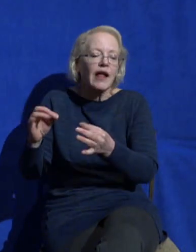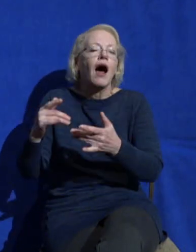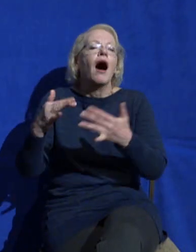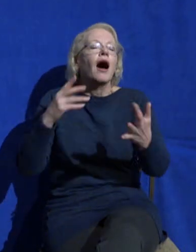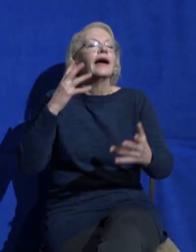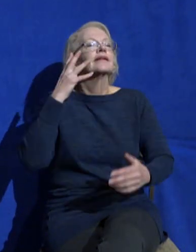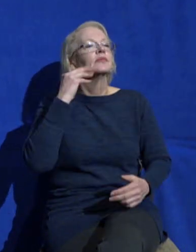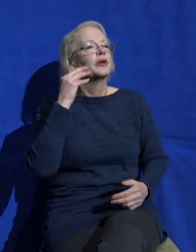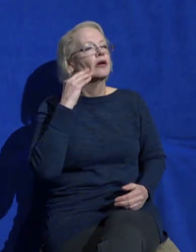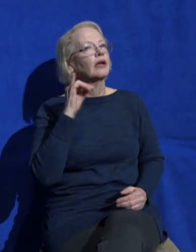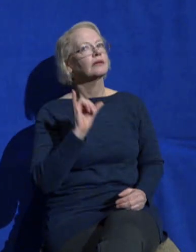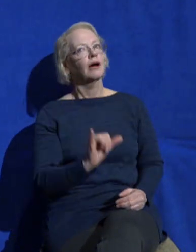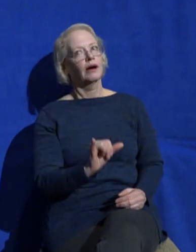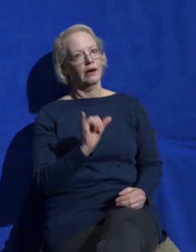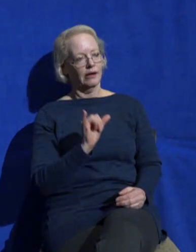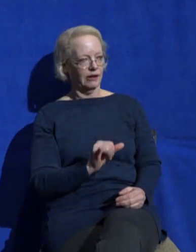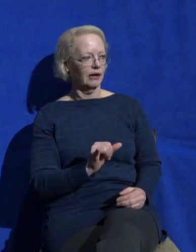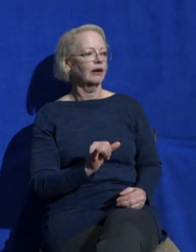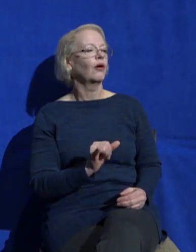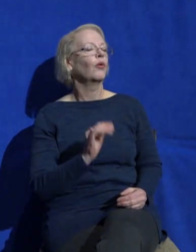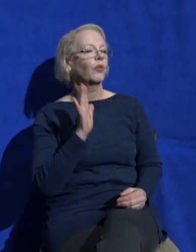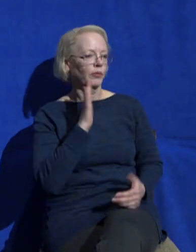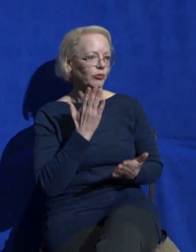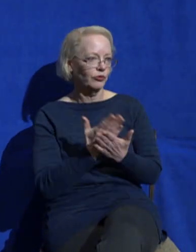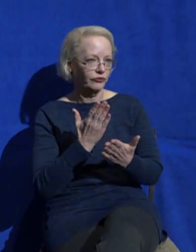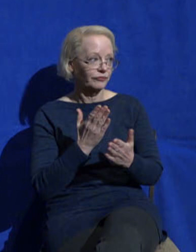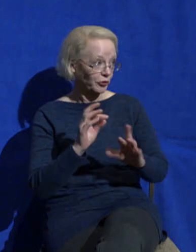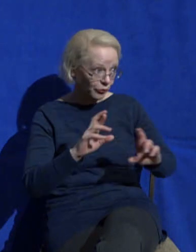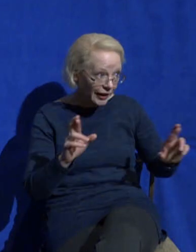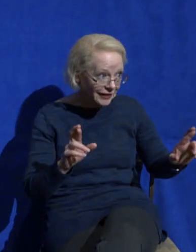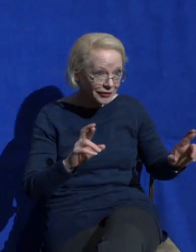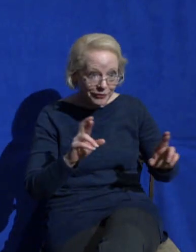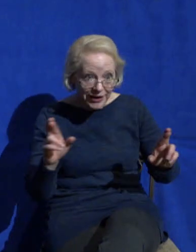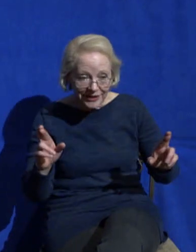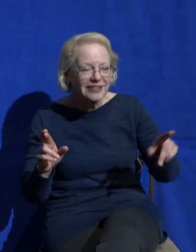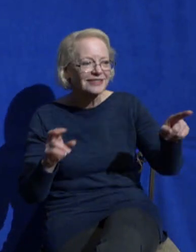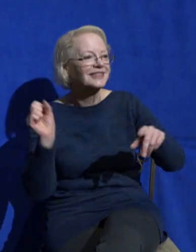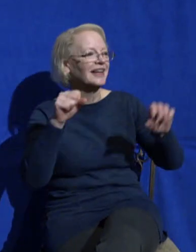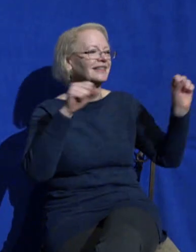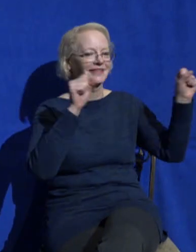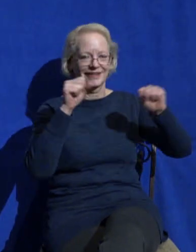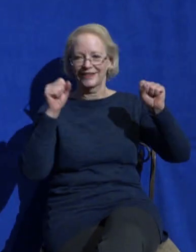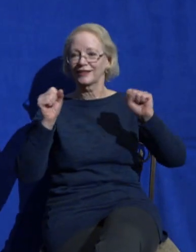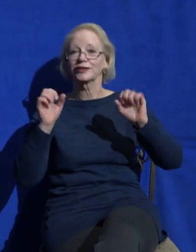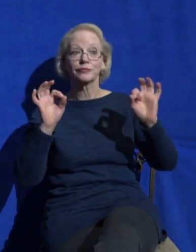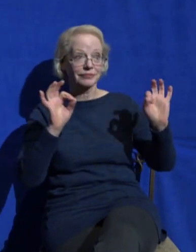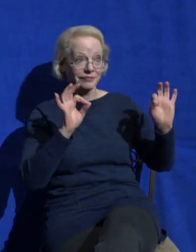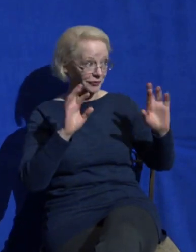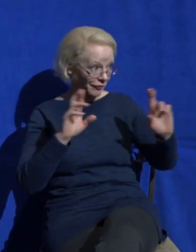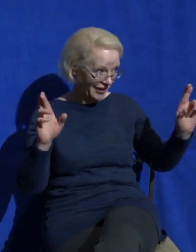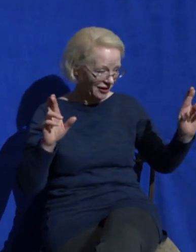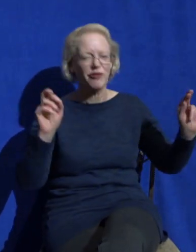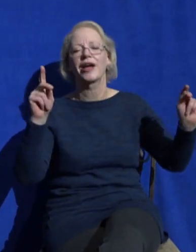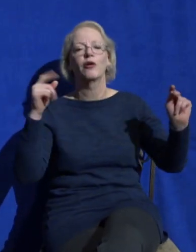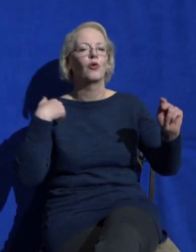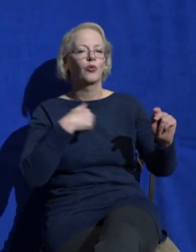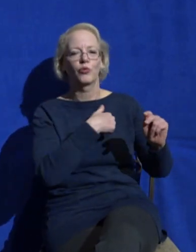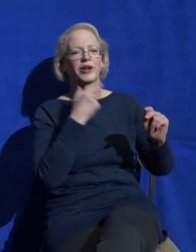it? That wasn't rhetorical. We ready? Locations, we ready? We ready? All right. Let's dive in. Luke chapter 10, verse